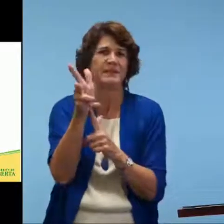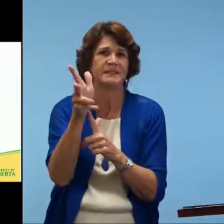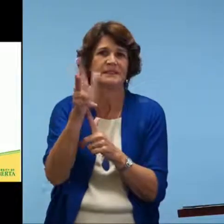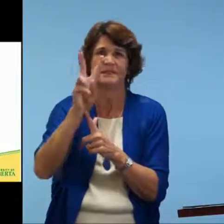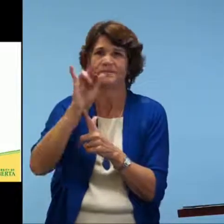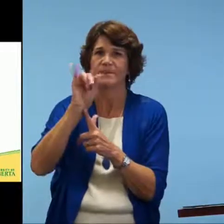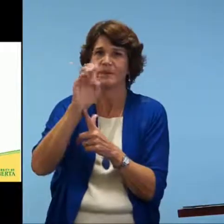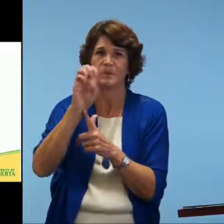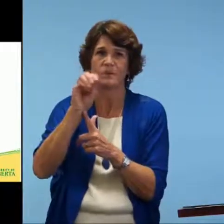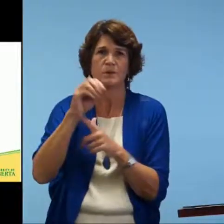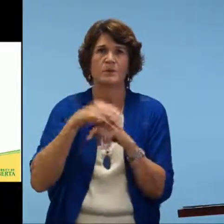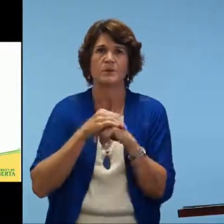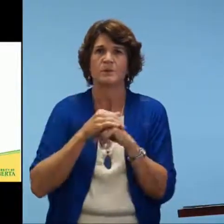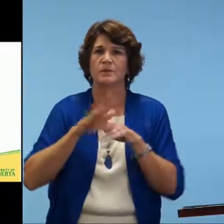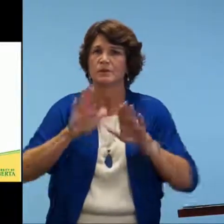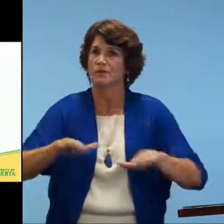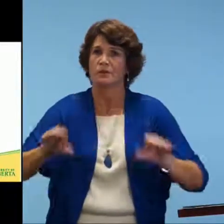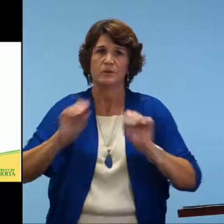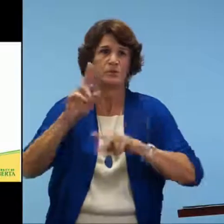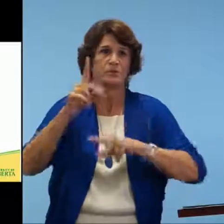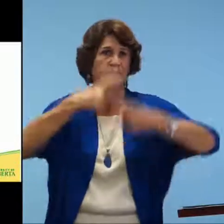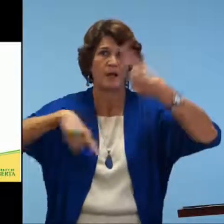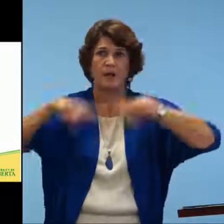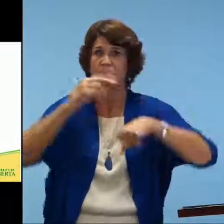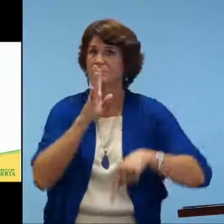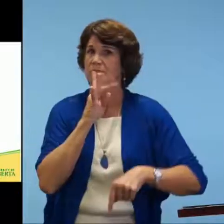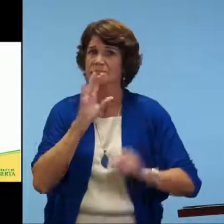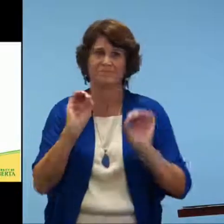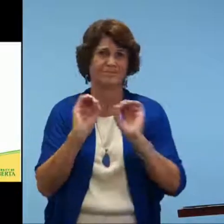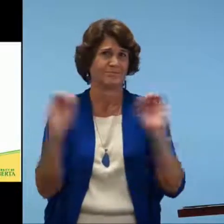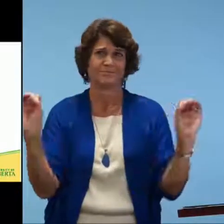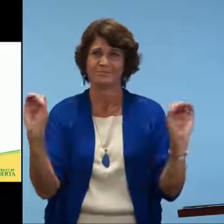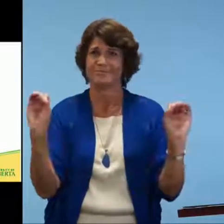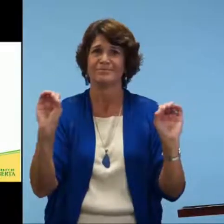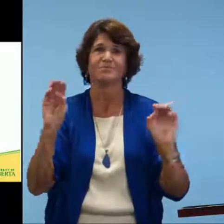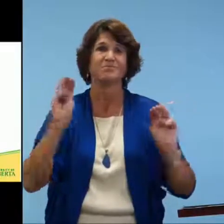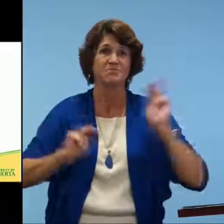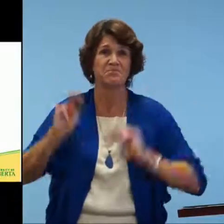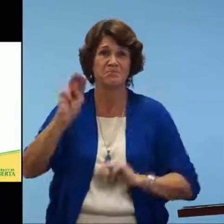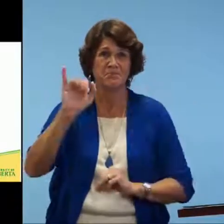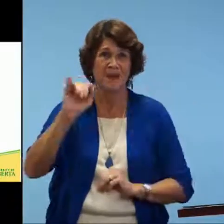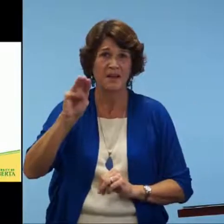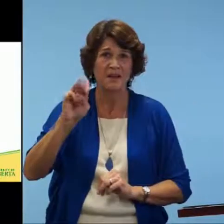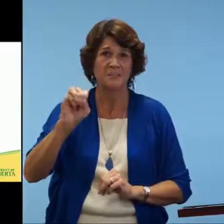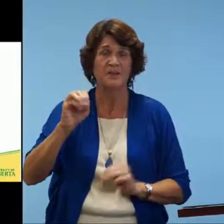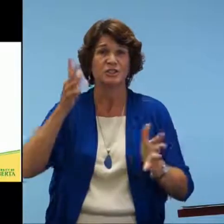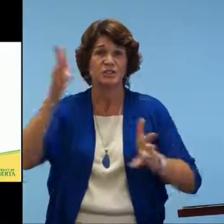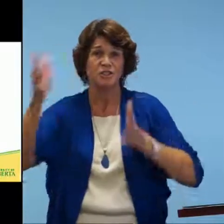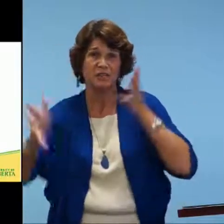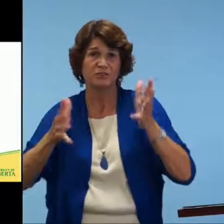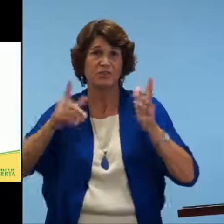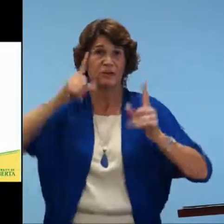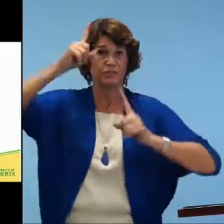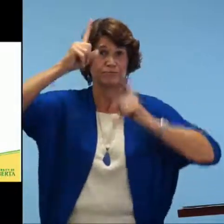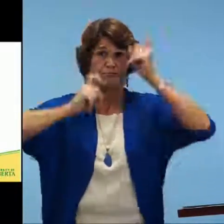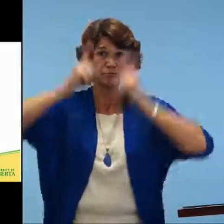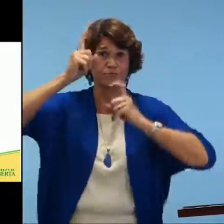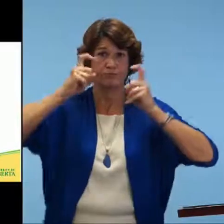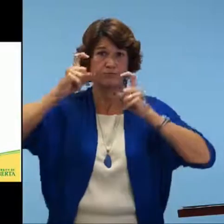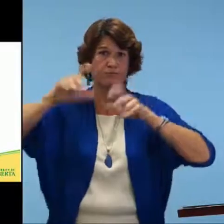Again, each video is only three minutes. There is no spoken language or signed language on these videos. They're fully